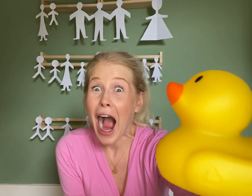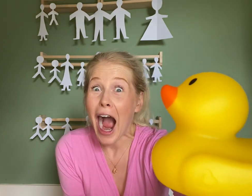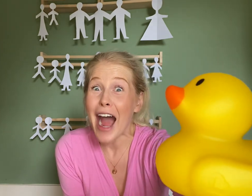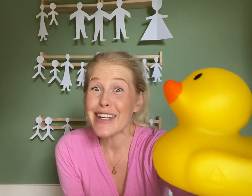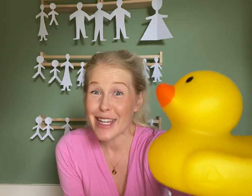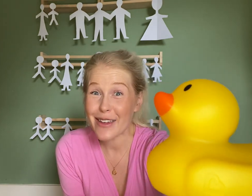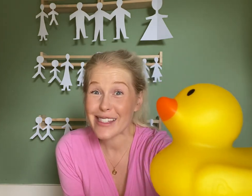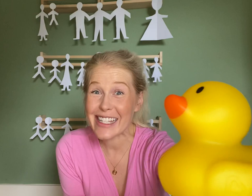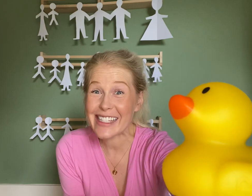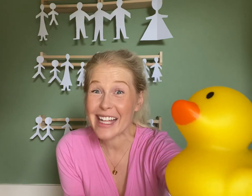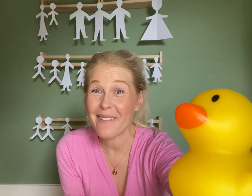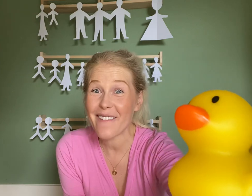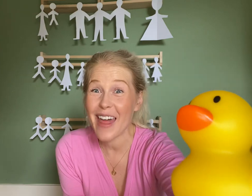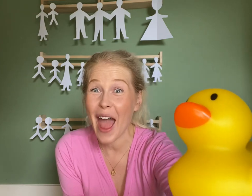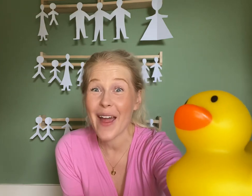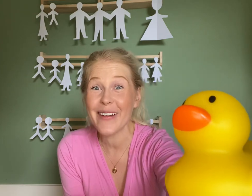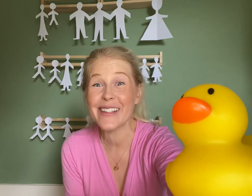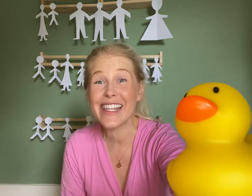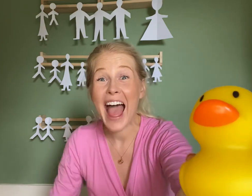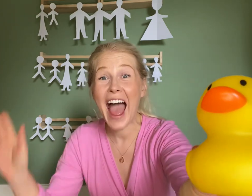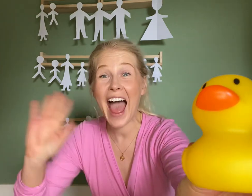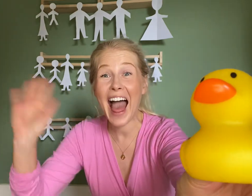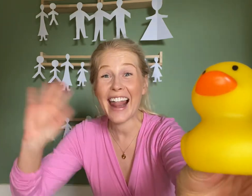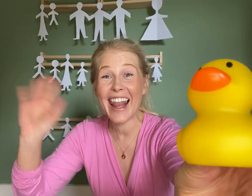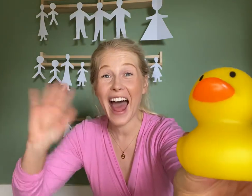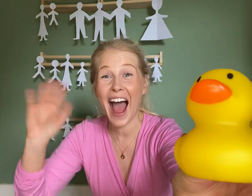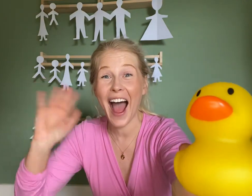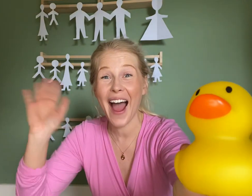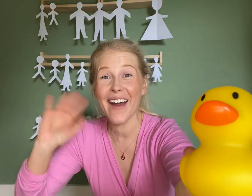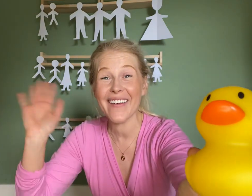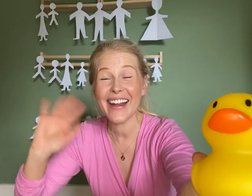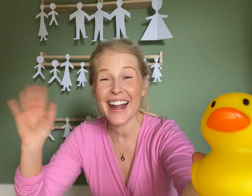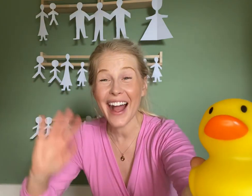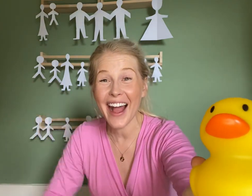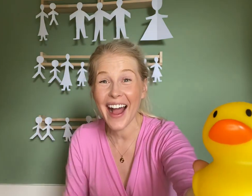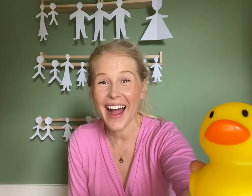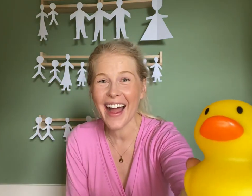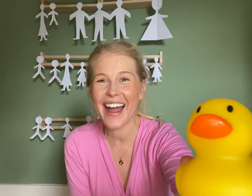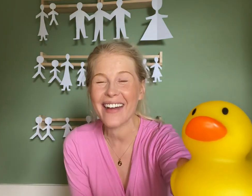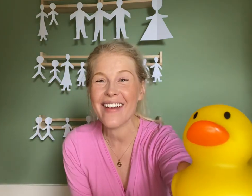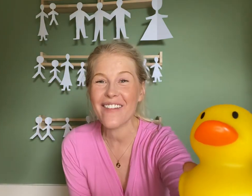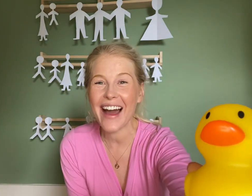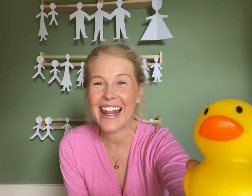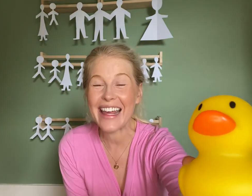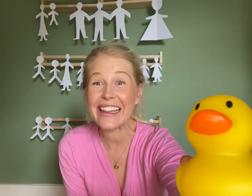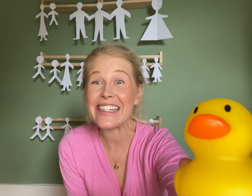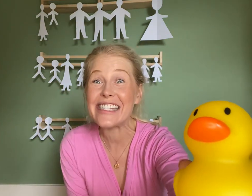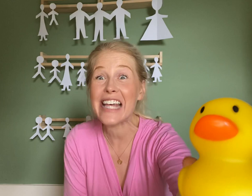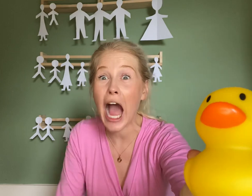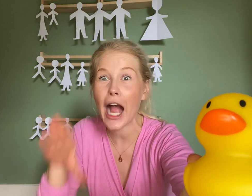Do you see some of those? Hello! Look! We've got a little duck.